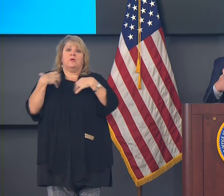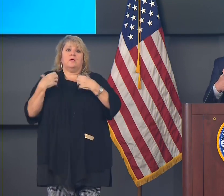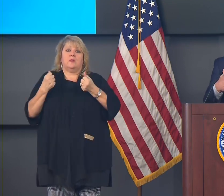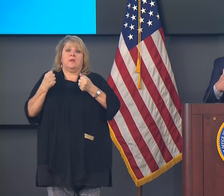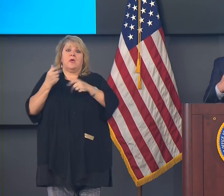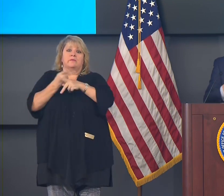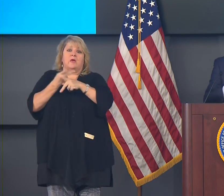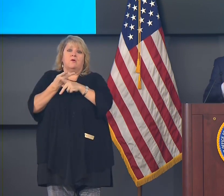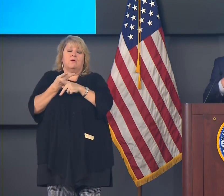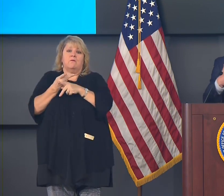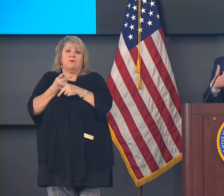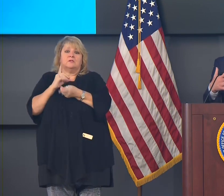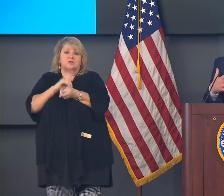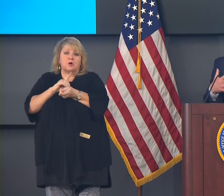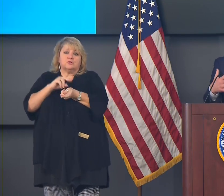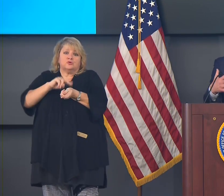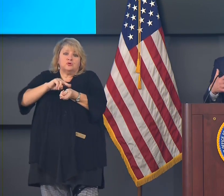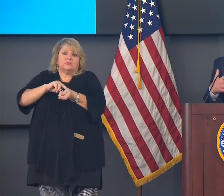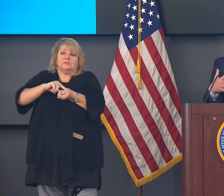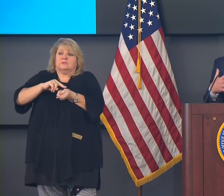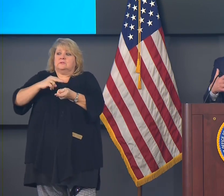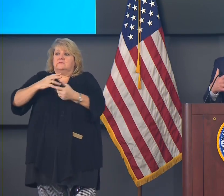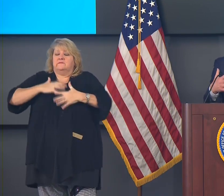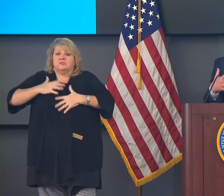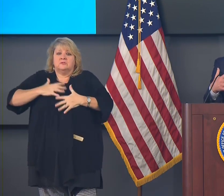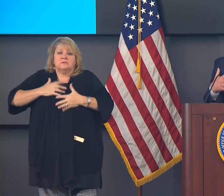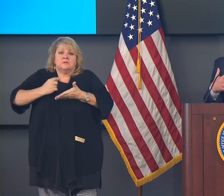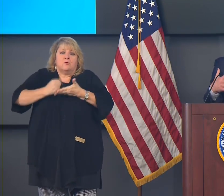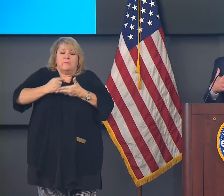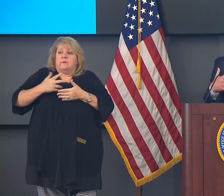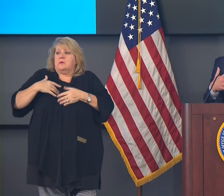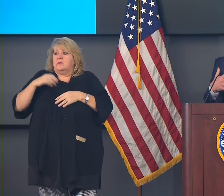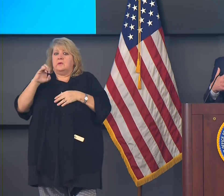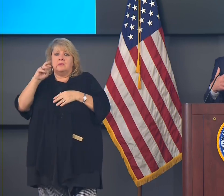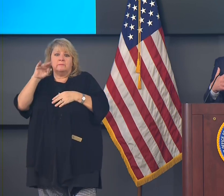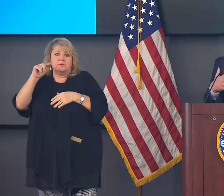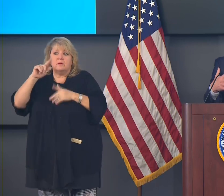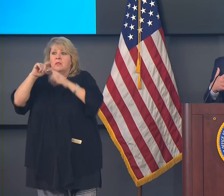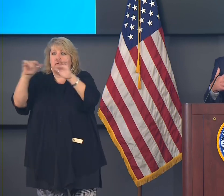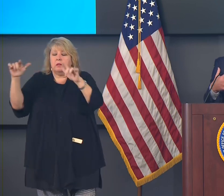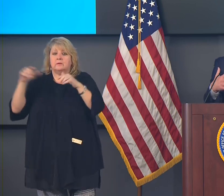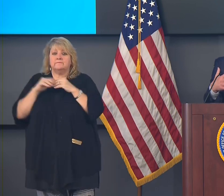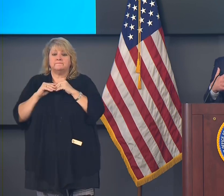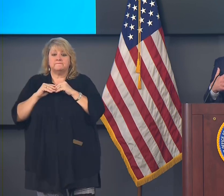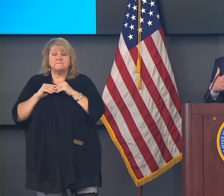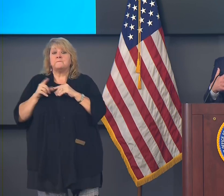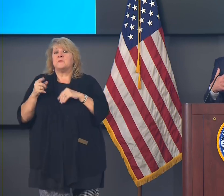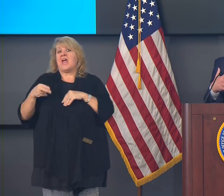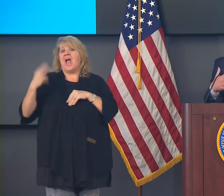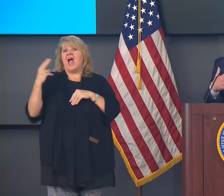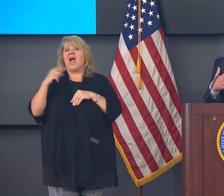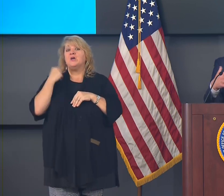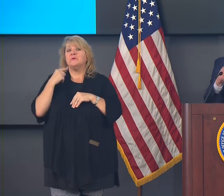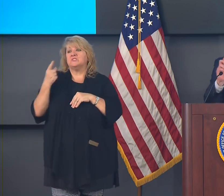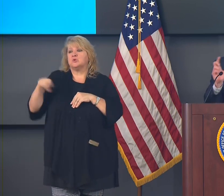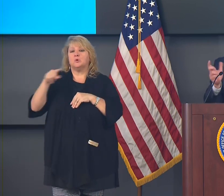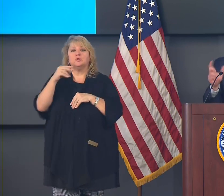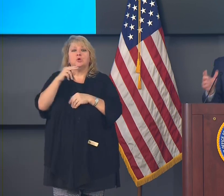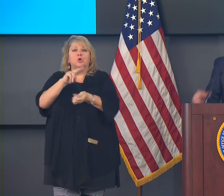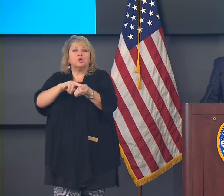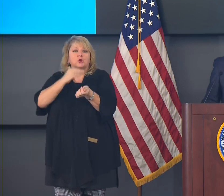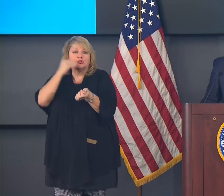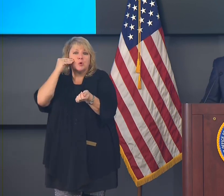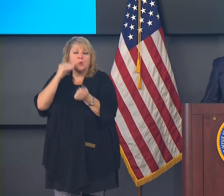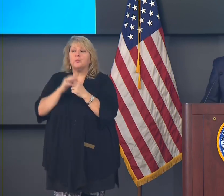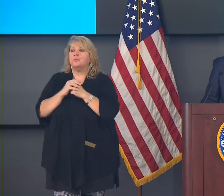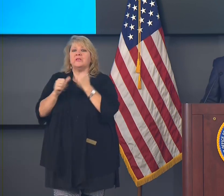And then we will then focus on high risk groups, principally folks in nursing homes, assisted living centers,